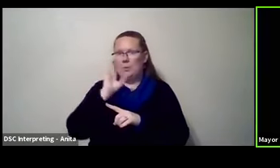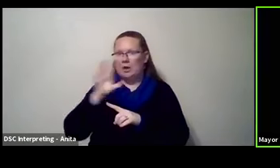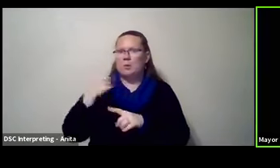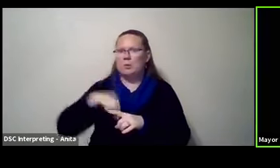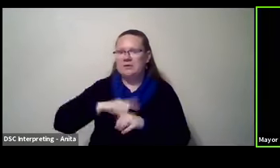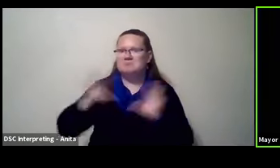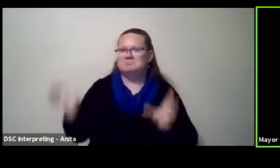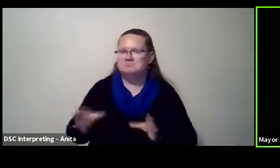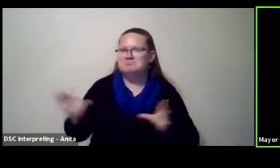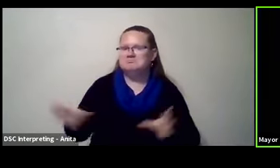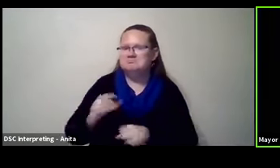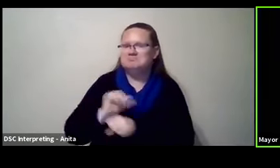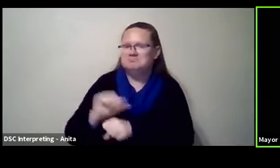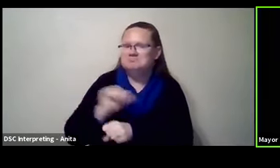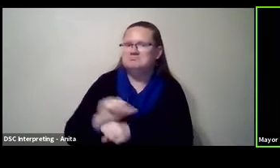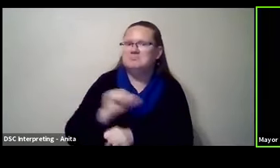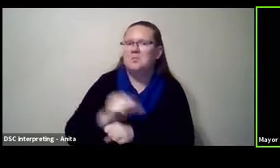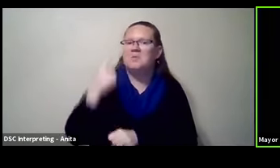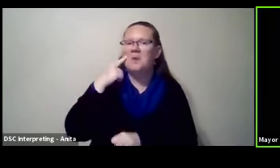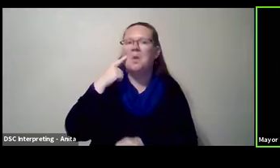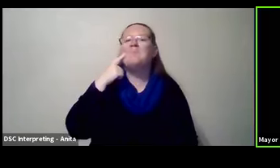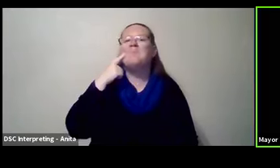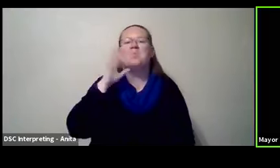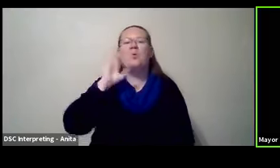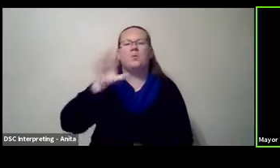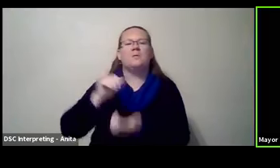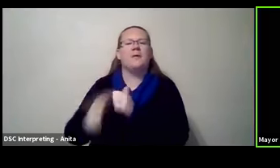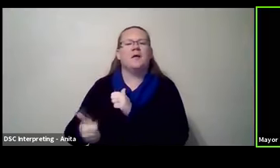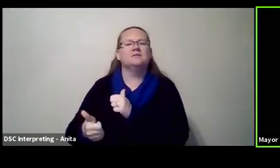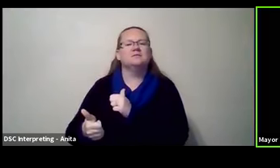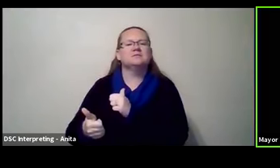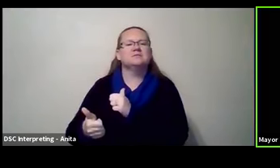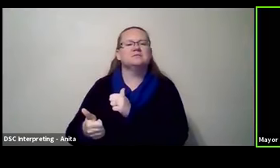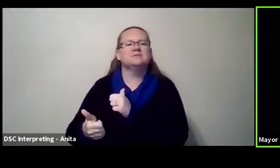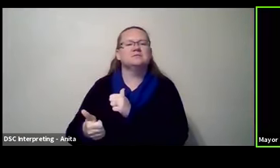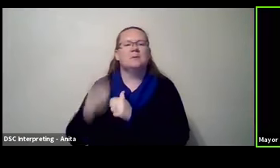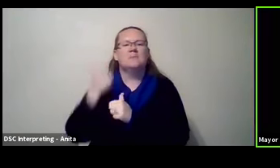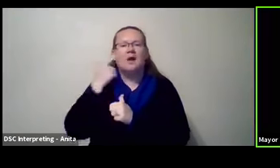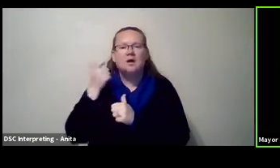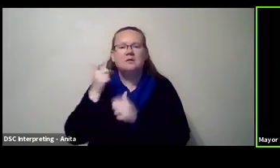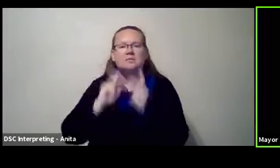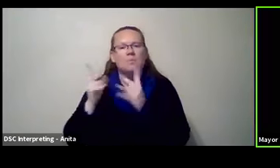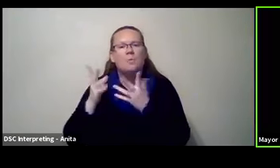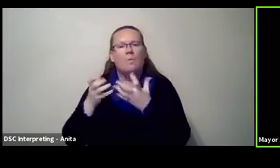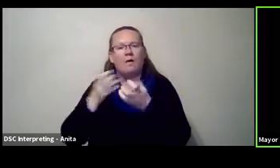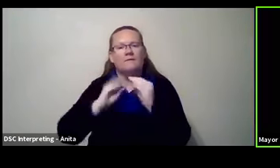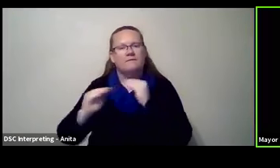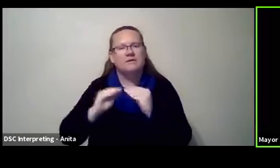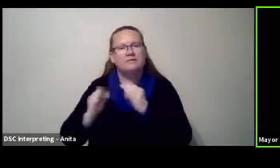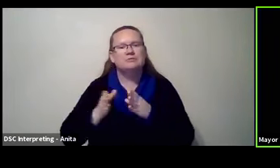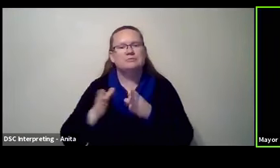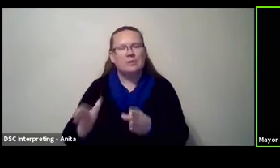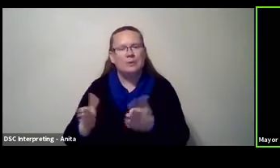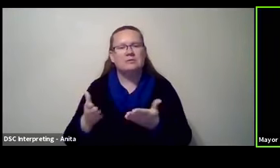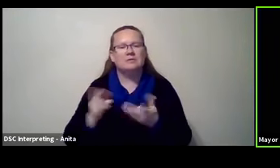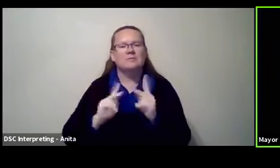issue one was going to pass. Um, and that's because, uh, you know, people wanted to fix their roads. People, uh, wanted to make those investments in